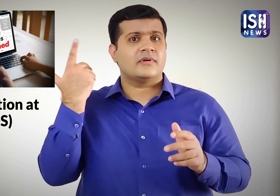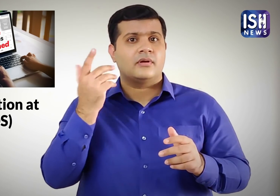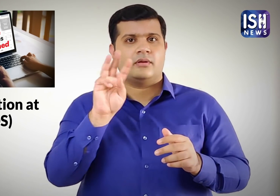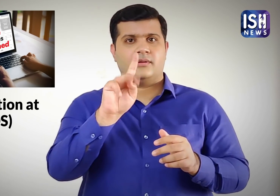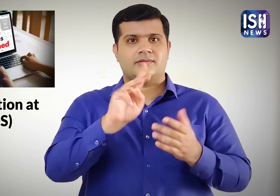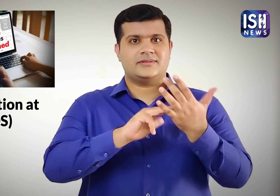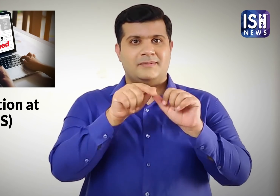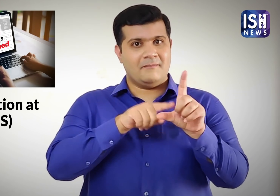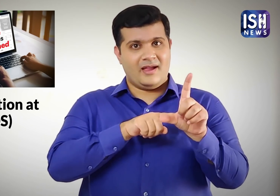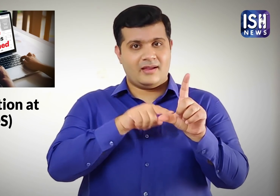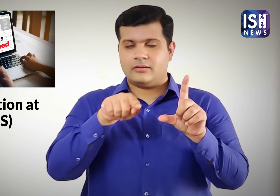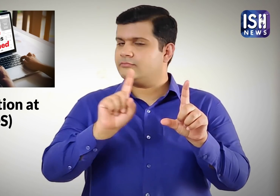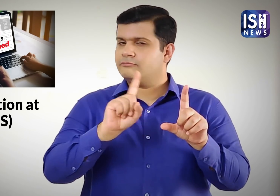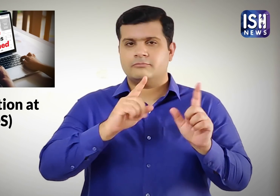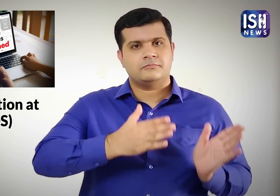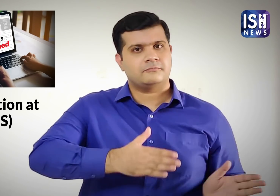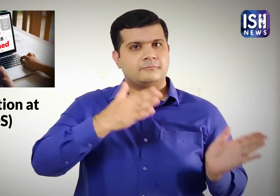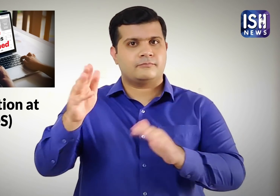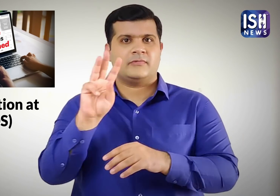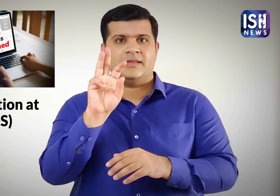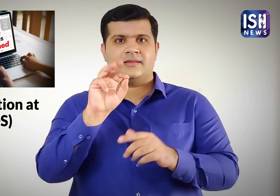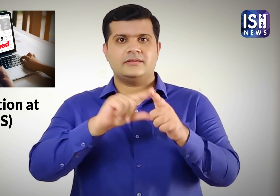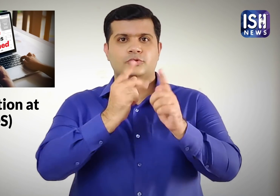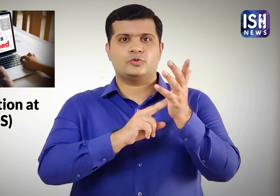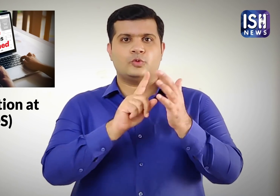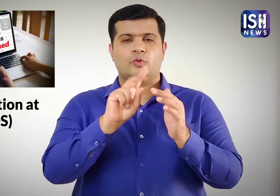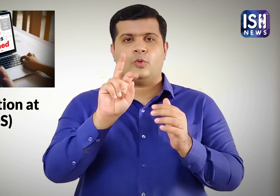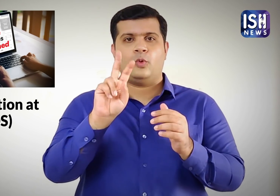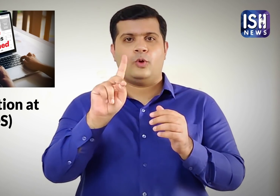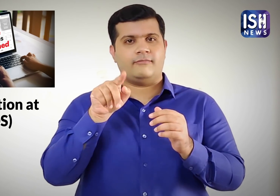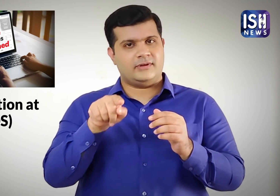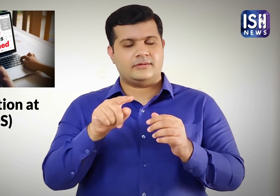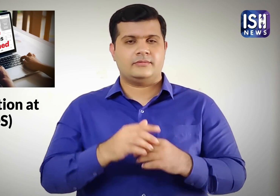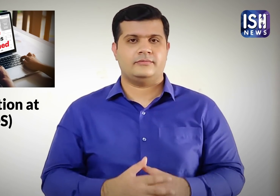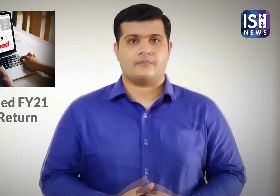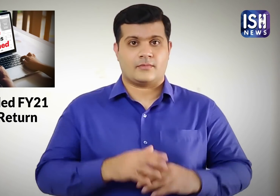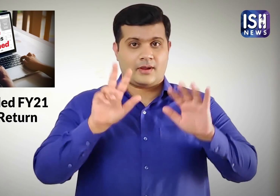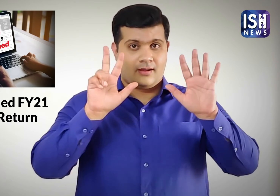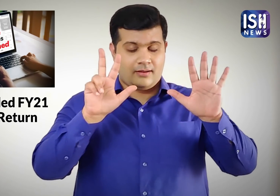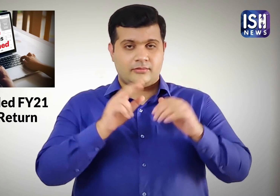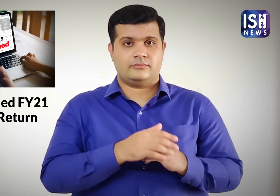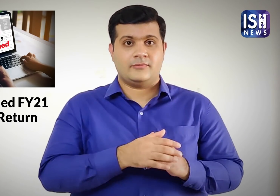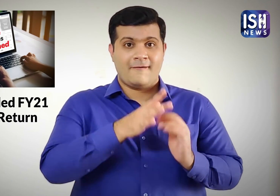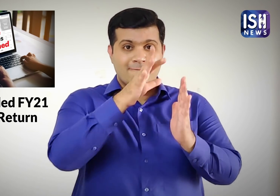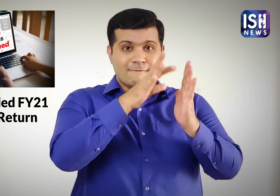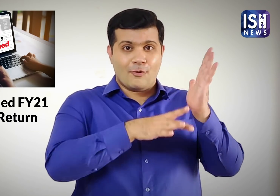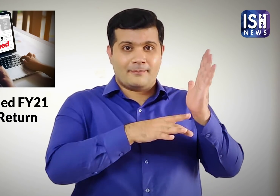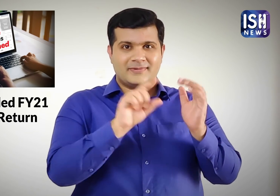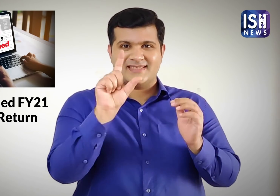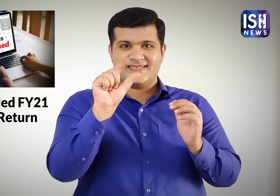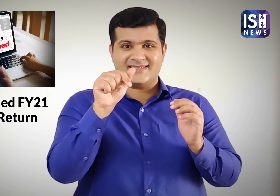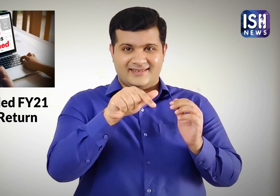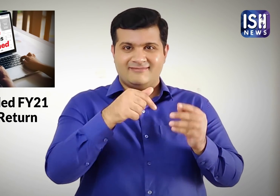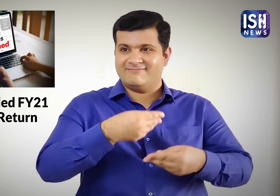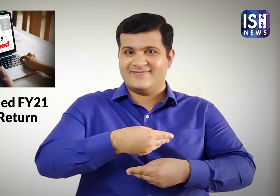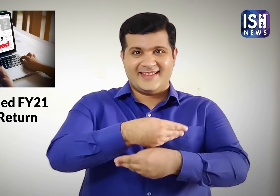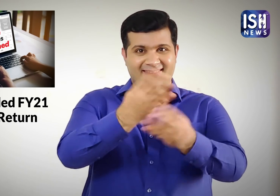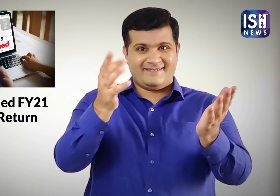was 31st May 2021. This has been postponed to 30th June 2021. Last date of